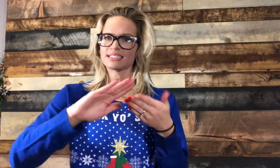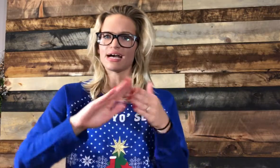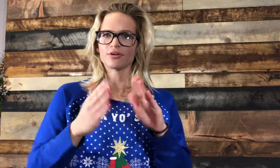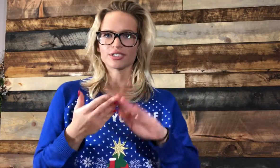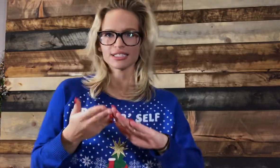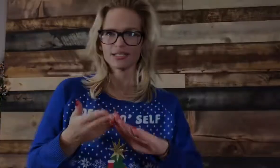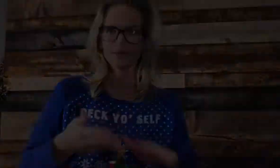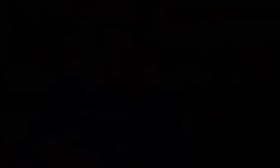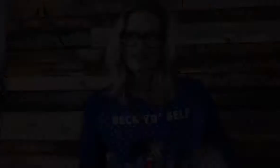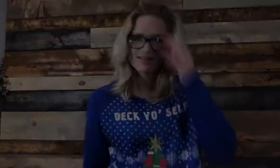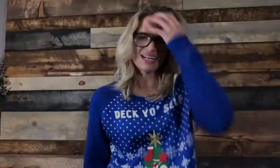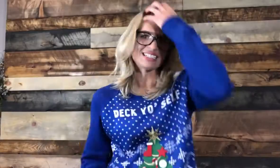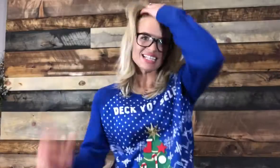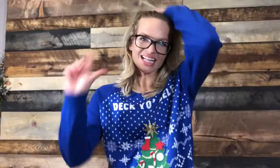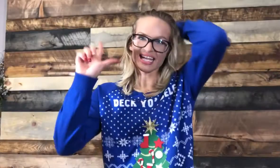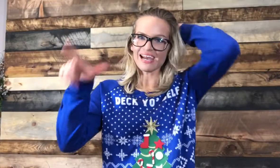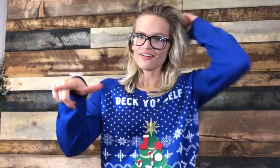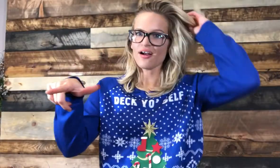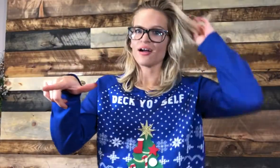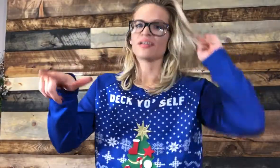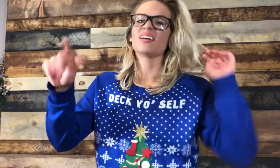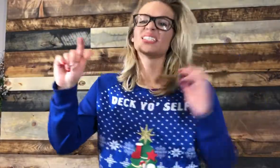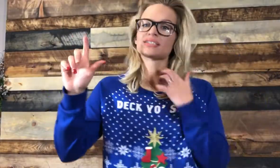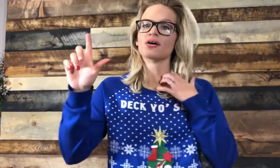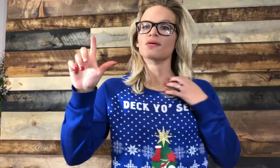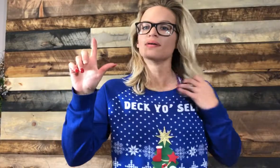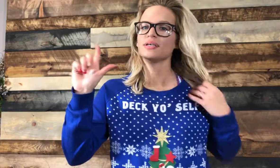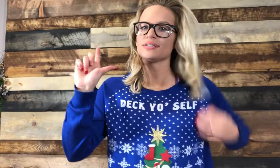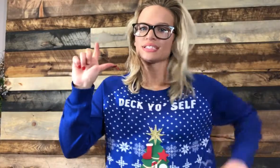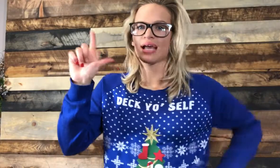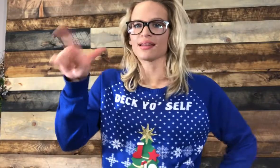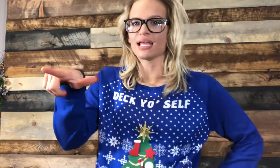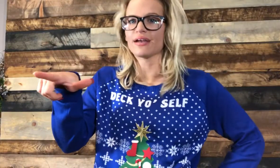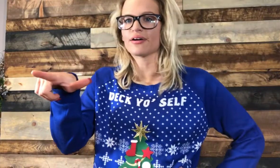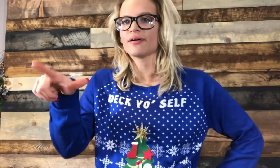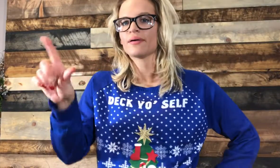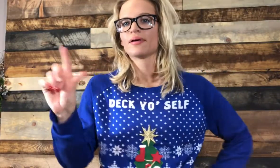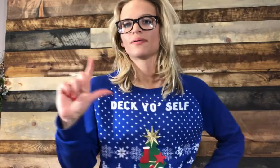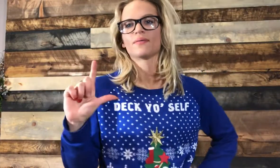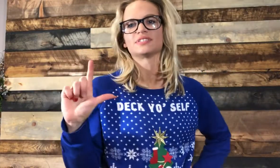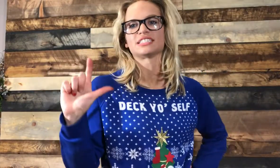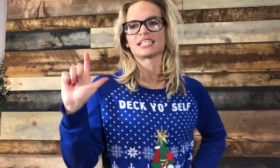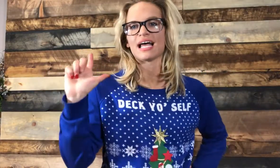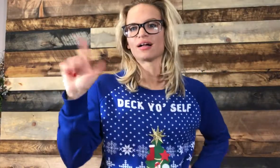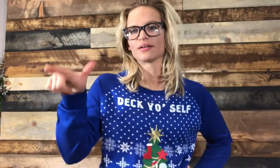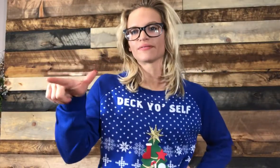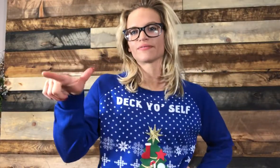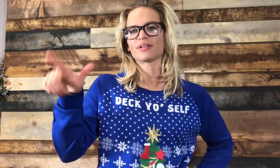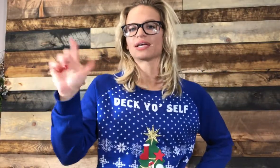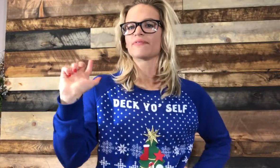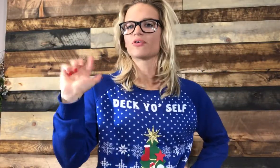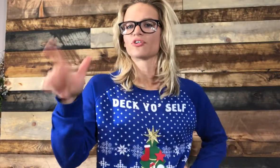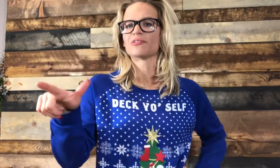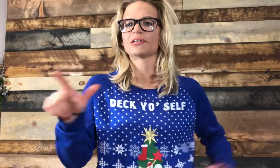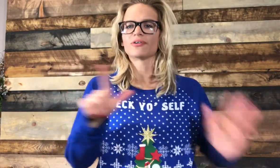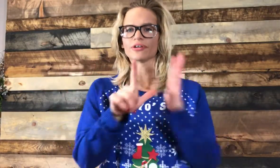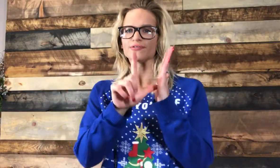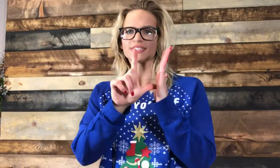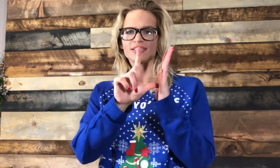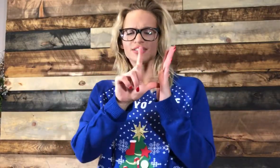town or city. And it's later on. So sign later. It's just an L and flick it forward. Or you could